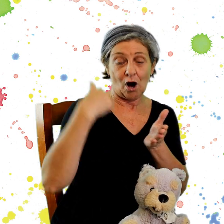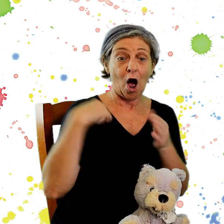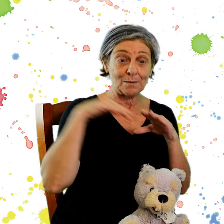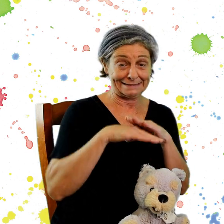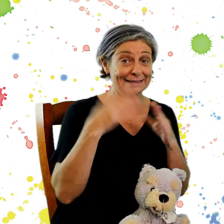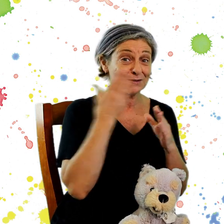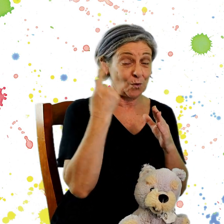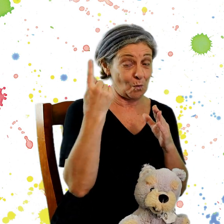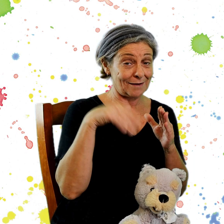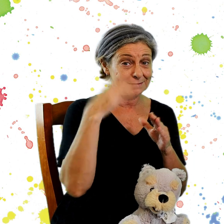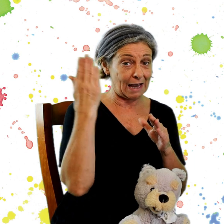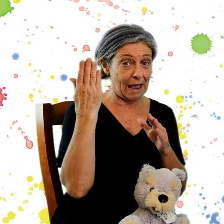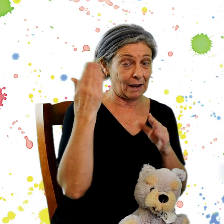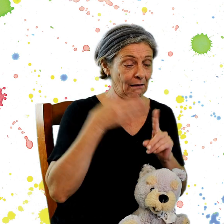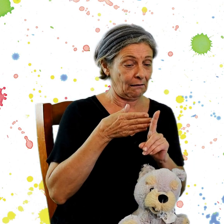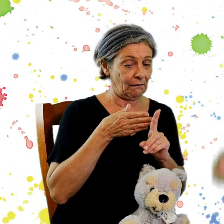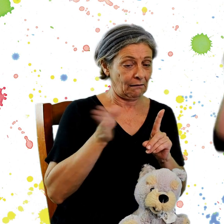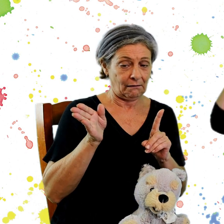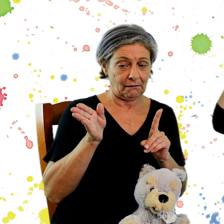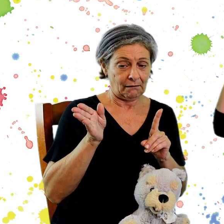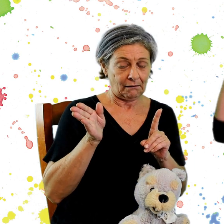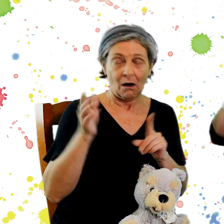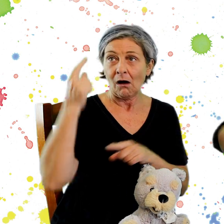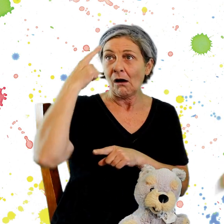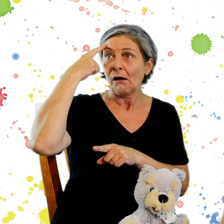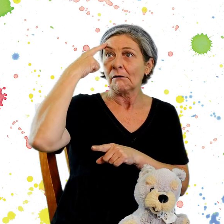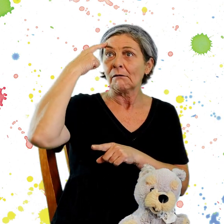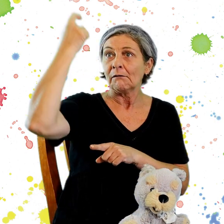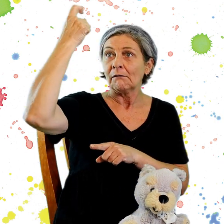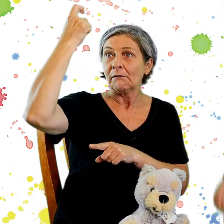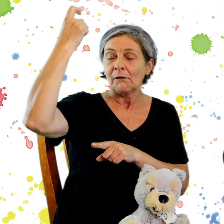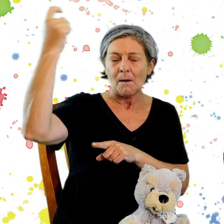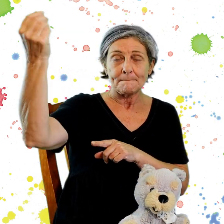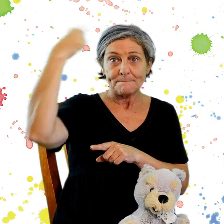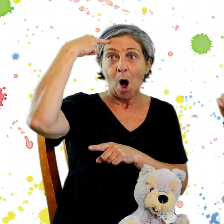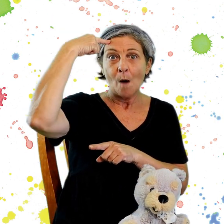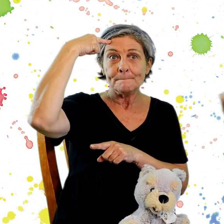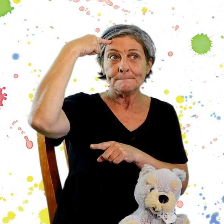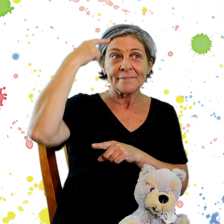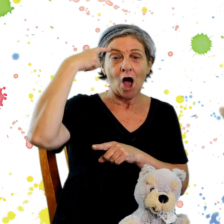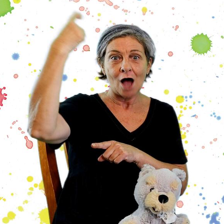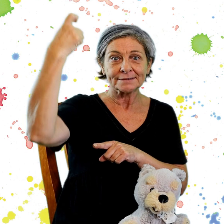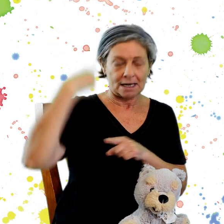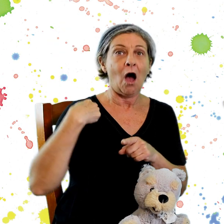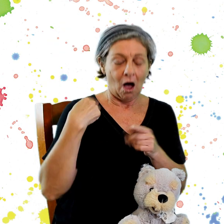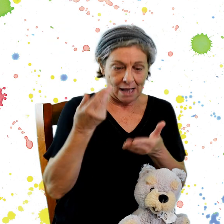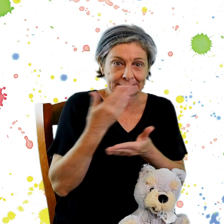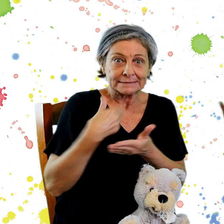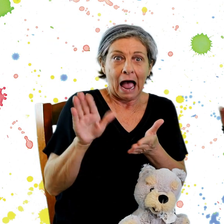I was supposed to be doing, this story idea just popped into my head. And so I started writing this story when I was supposed to be